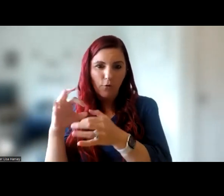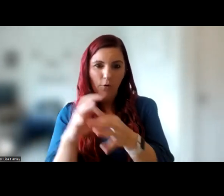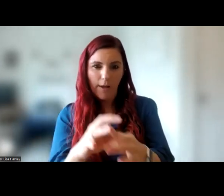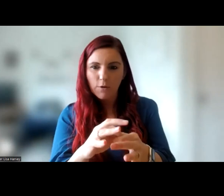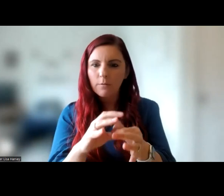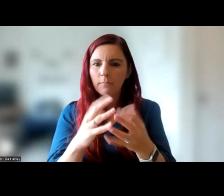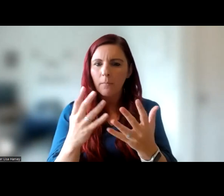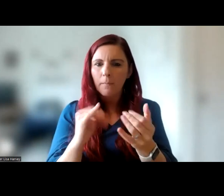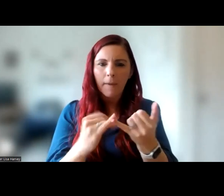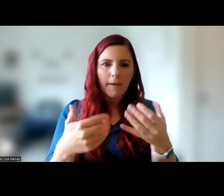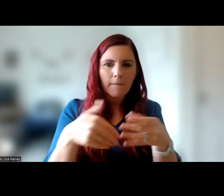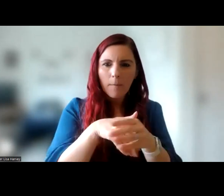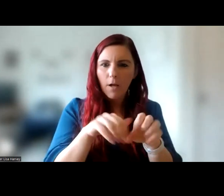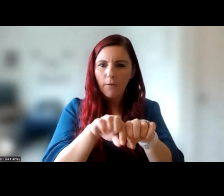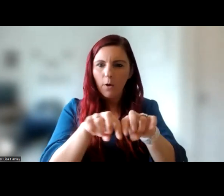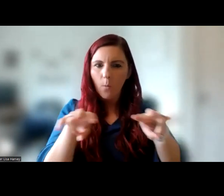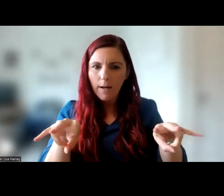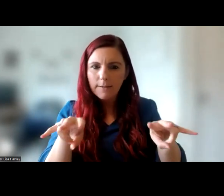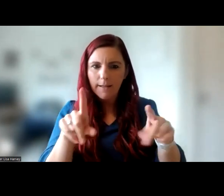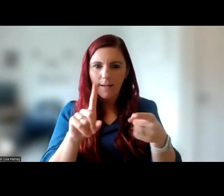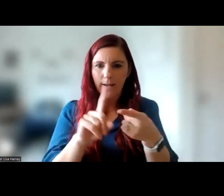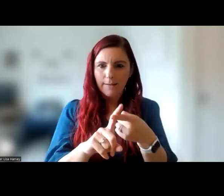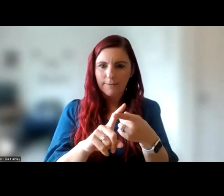involvement, equality and participation.